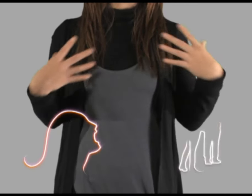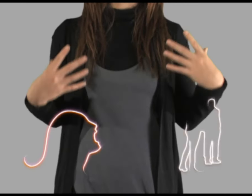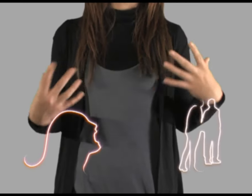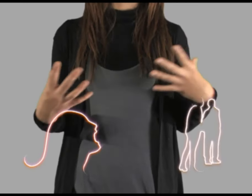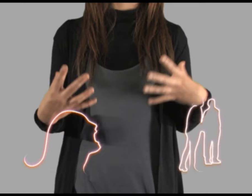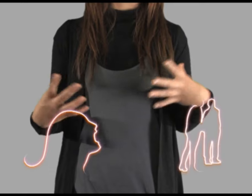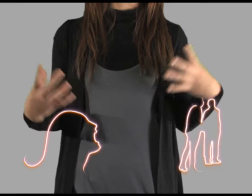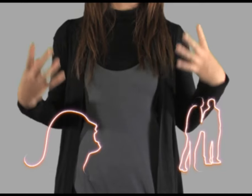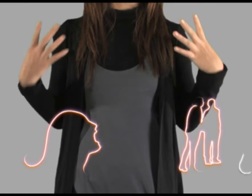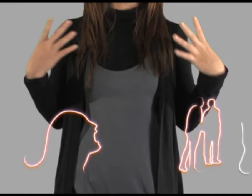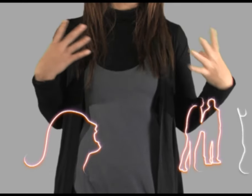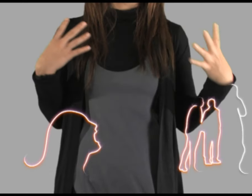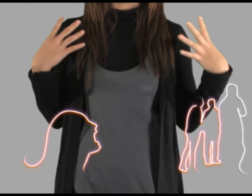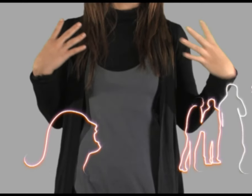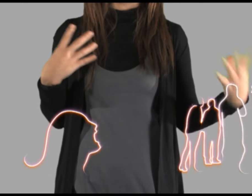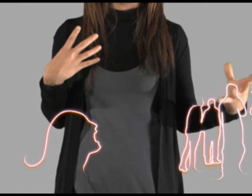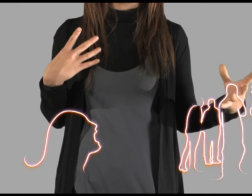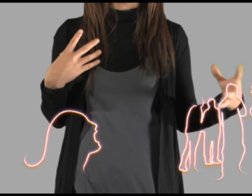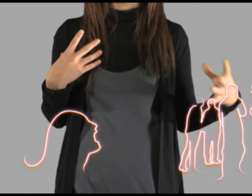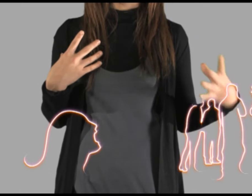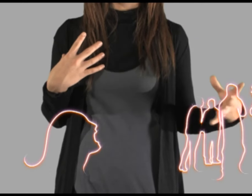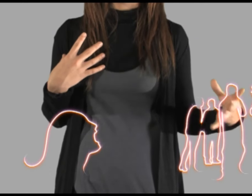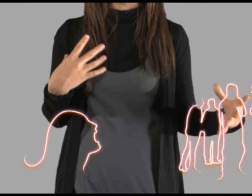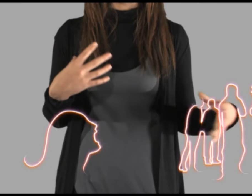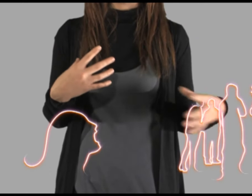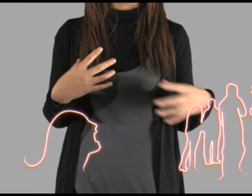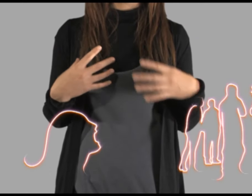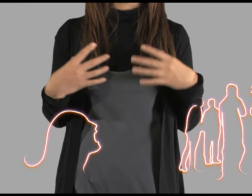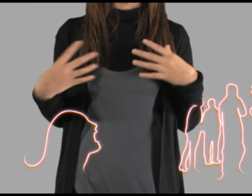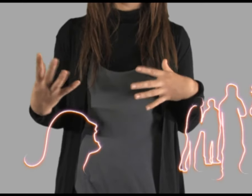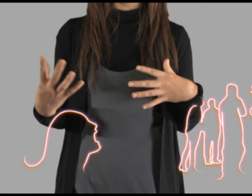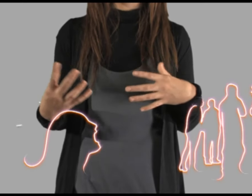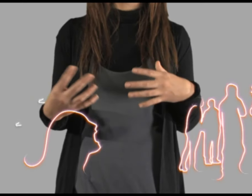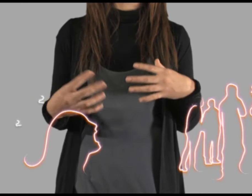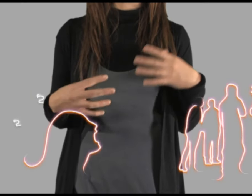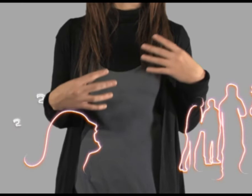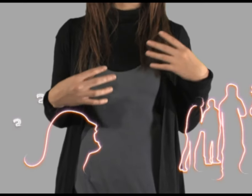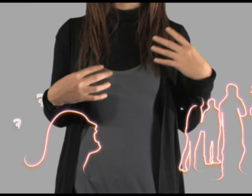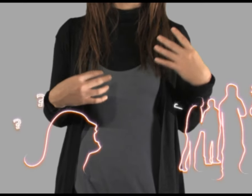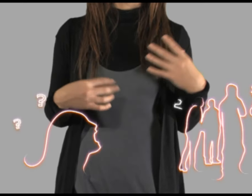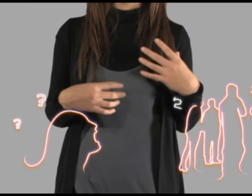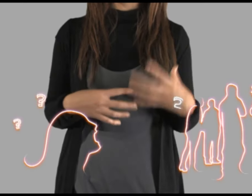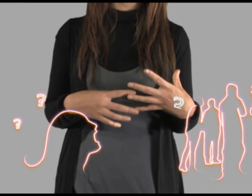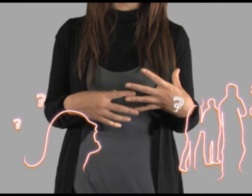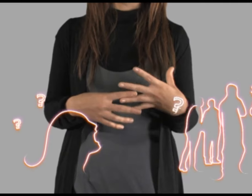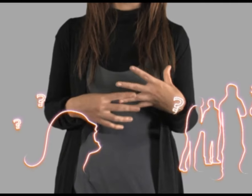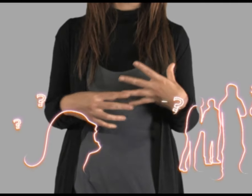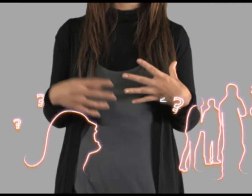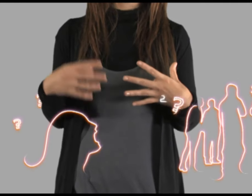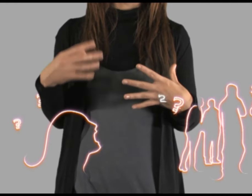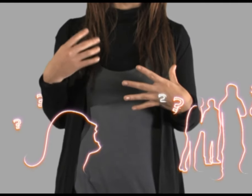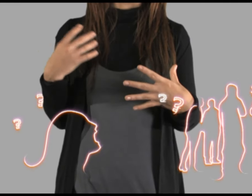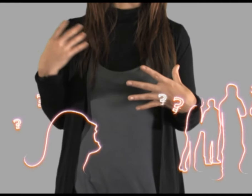around and there was people giving statements to the Gardaí and they came over and they were questioning me and